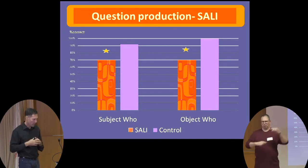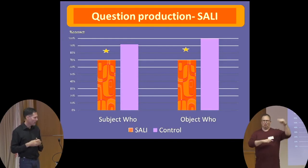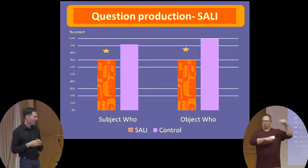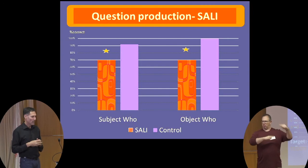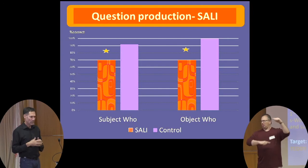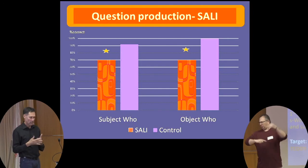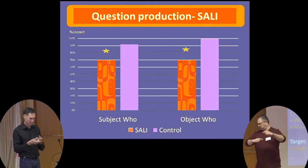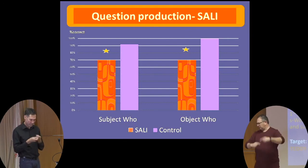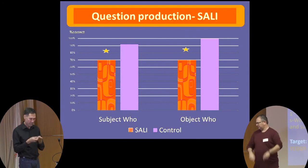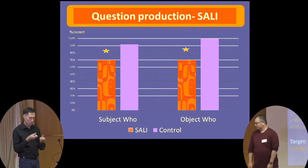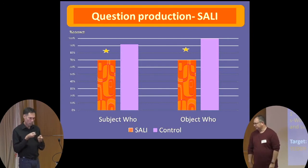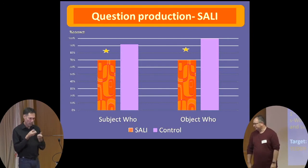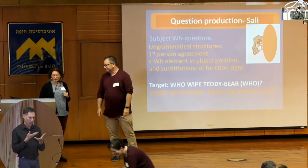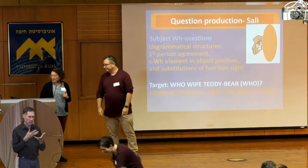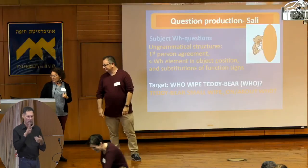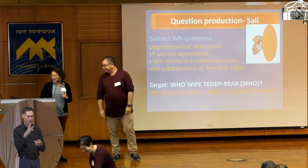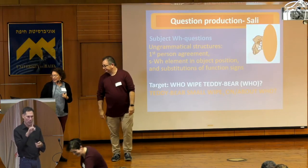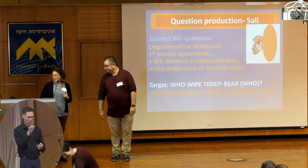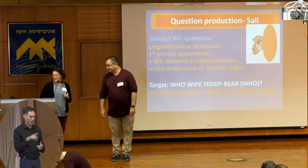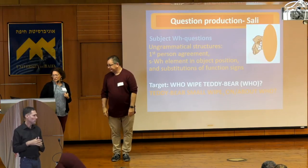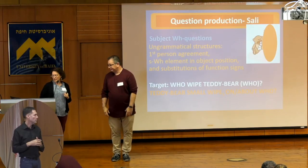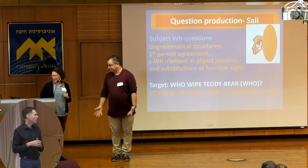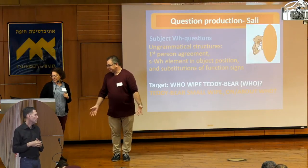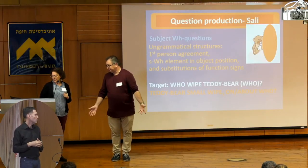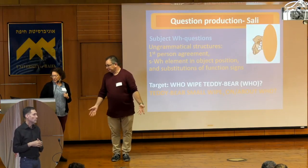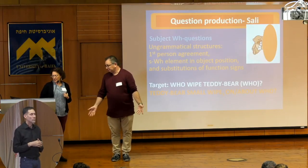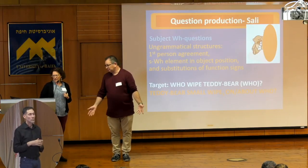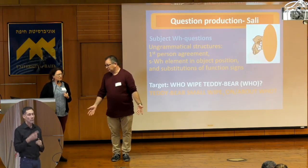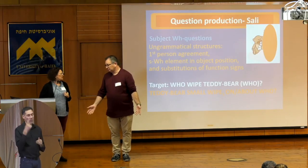production of WH questions. Just to give you...